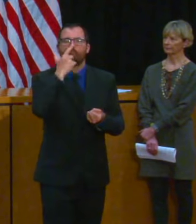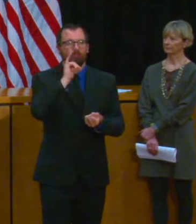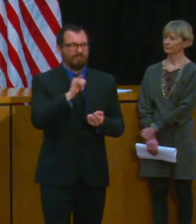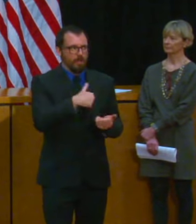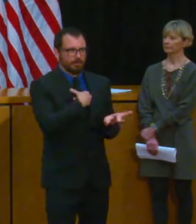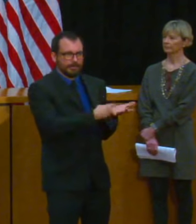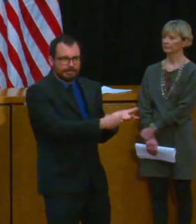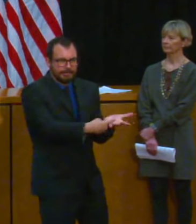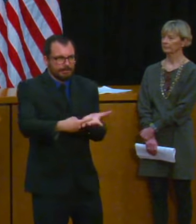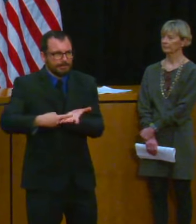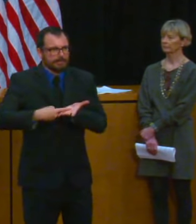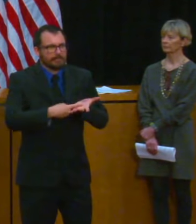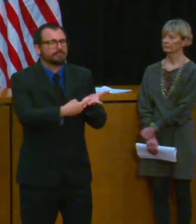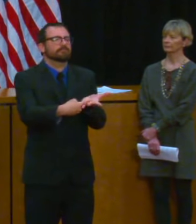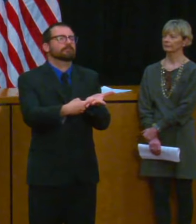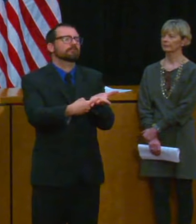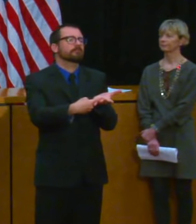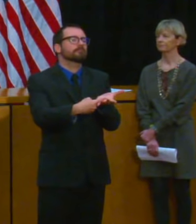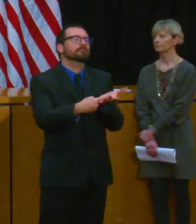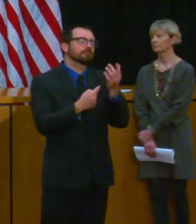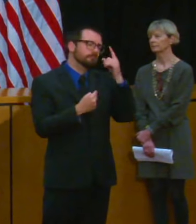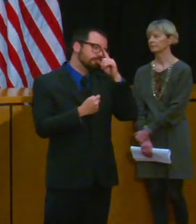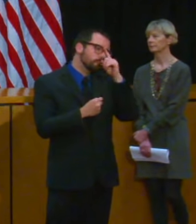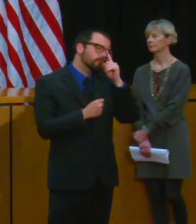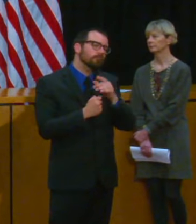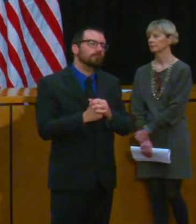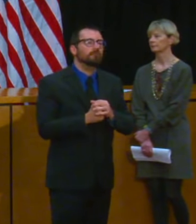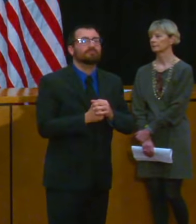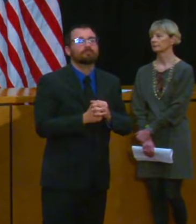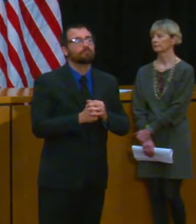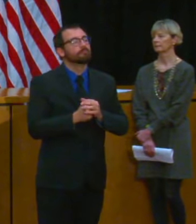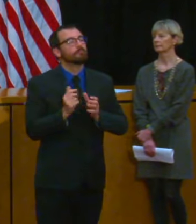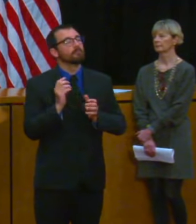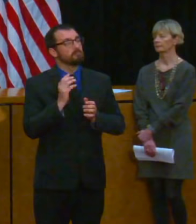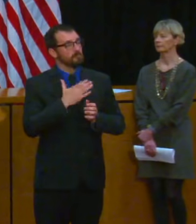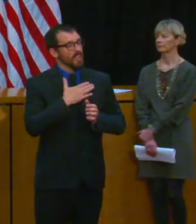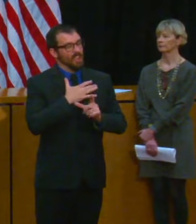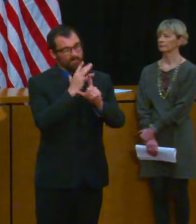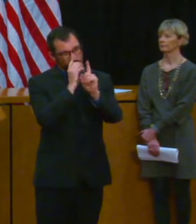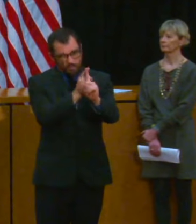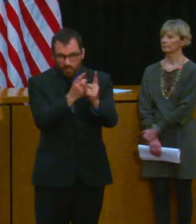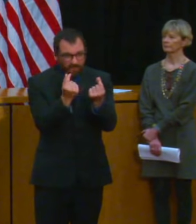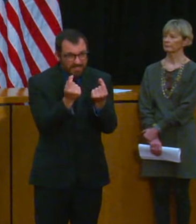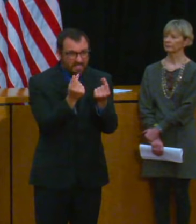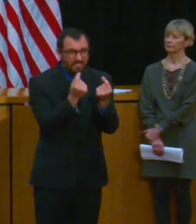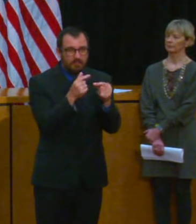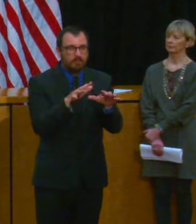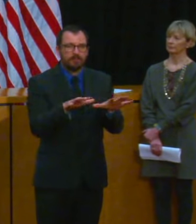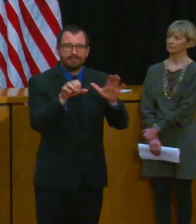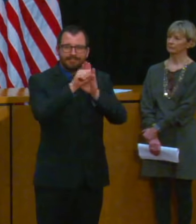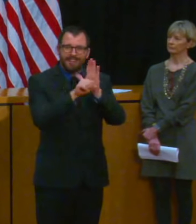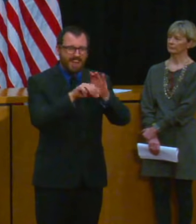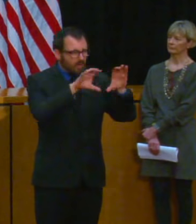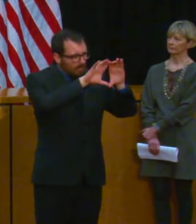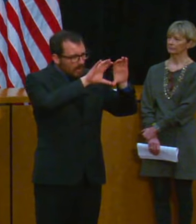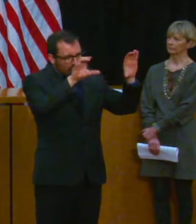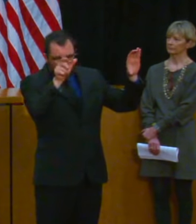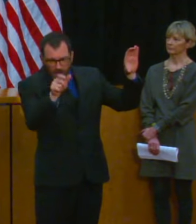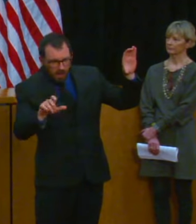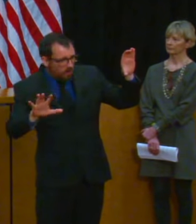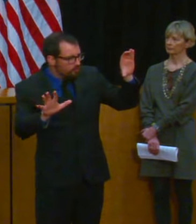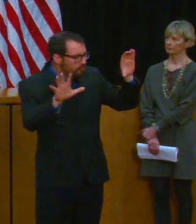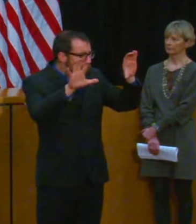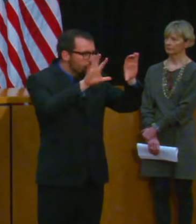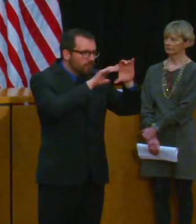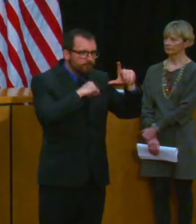possible can be heard they're setting up feedback and listening sessions across the state and as of Wednesday they've talked to